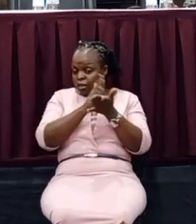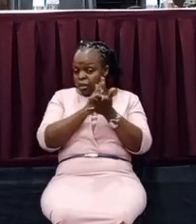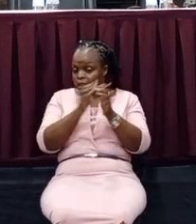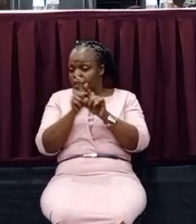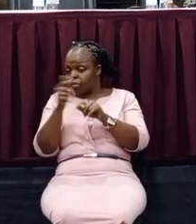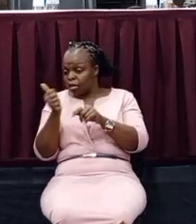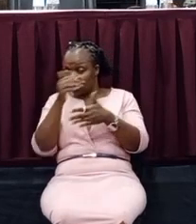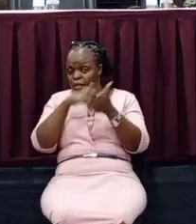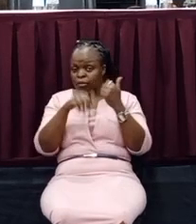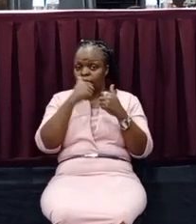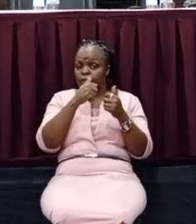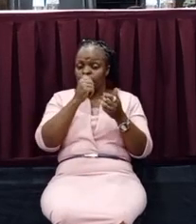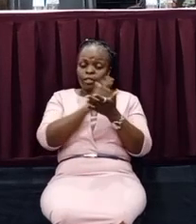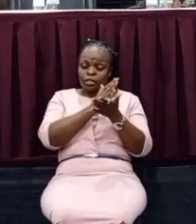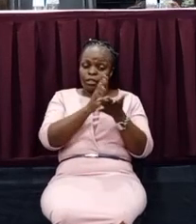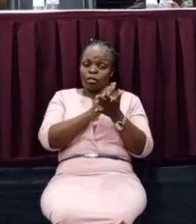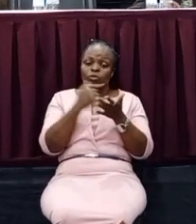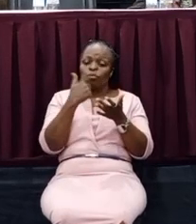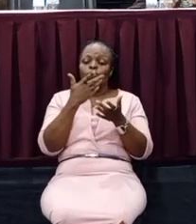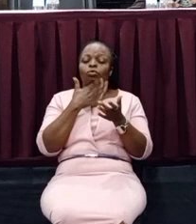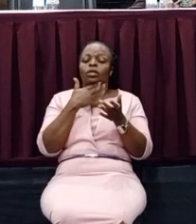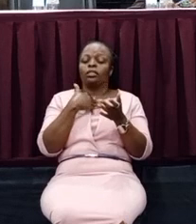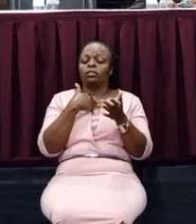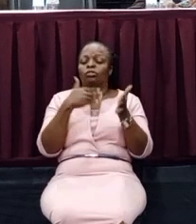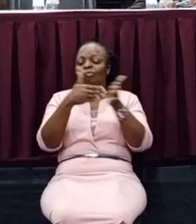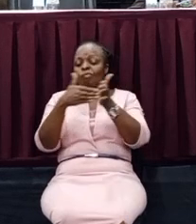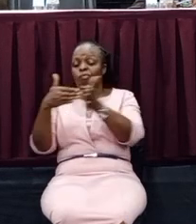the private sector, who want to create obstacles in between them.